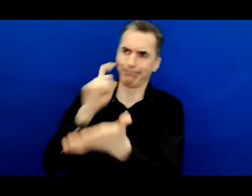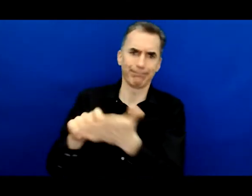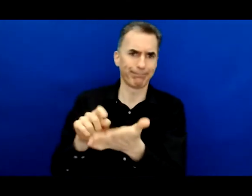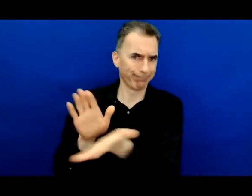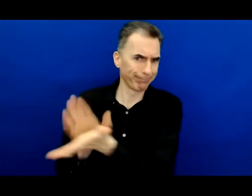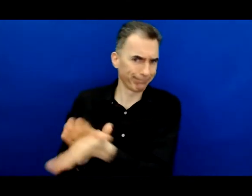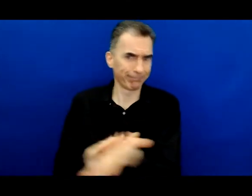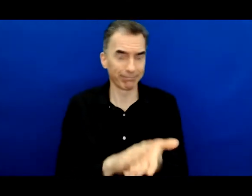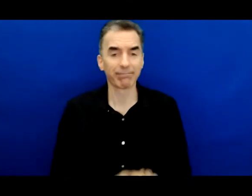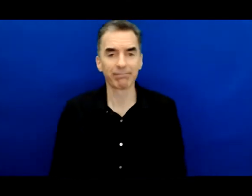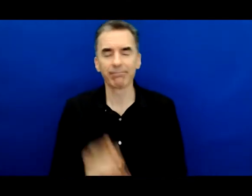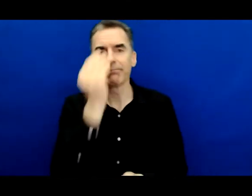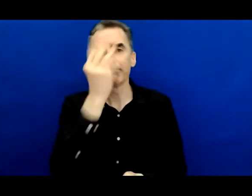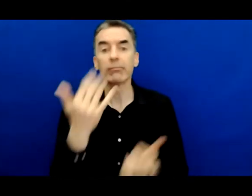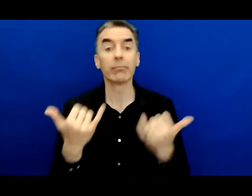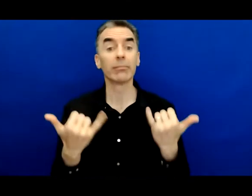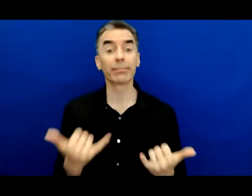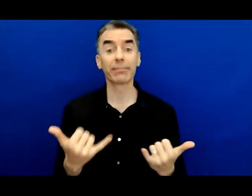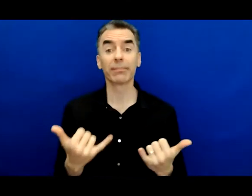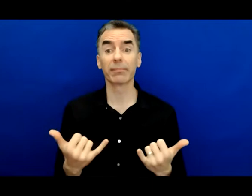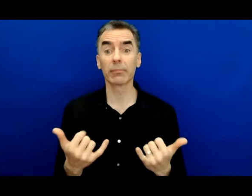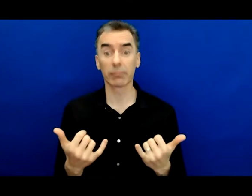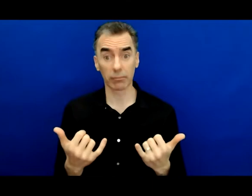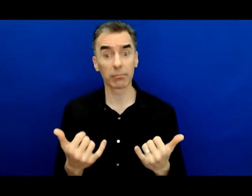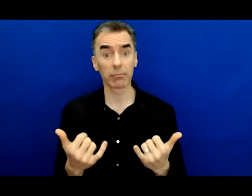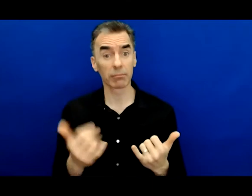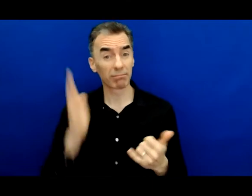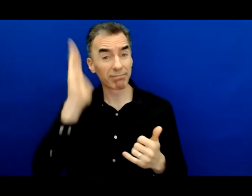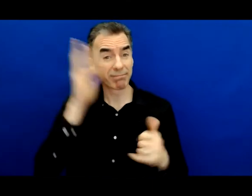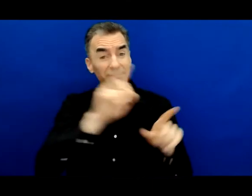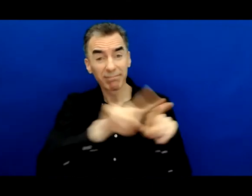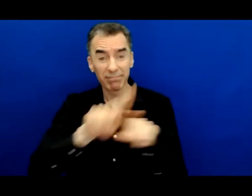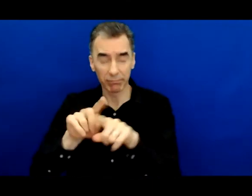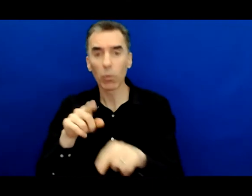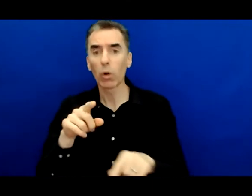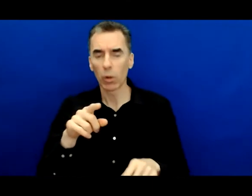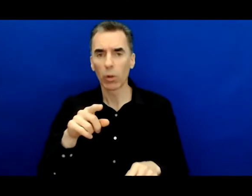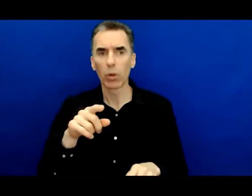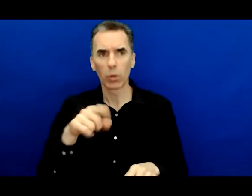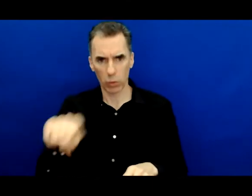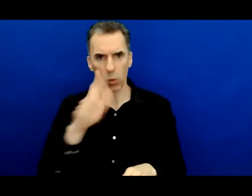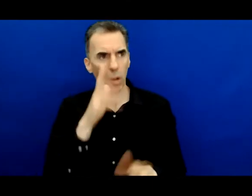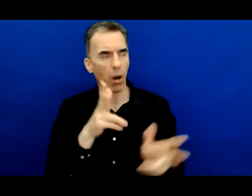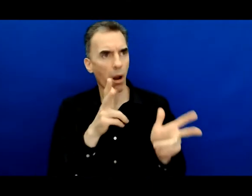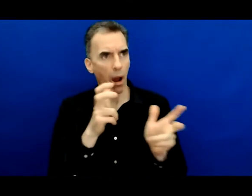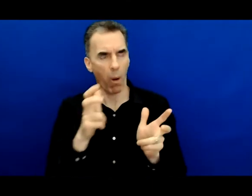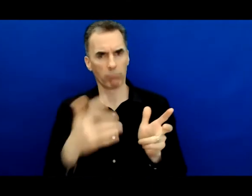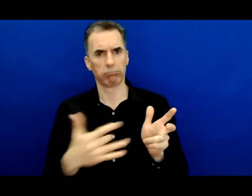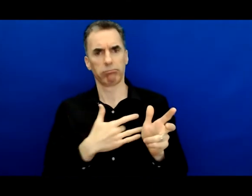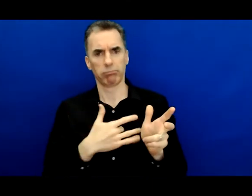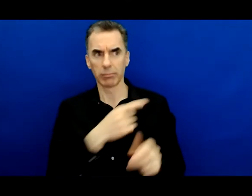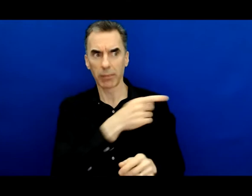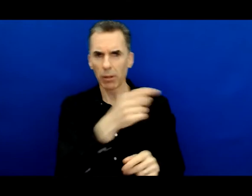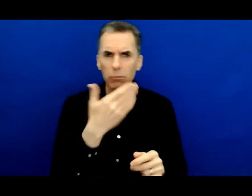today, you're going to hear some very inspirational and informative presenters. Like Ray said,